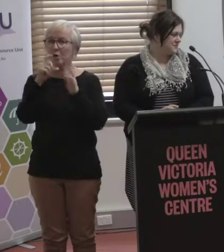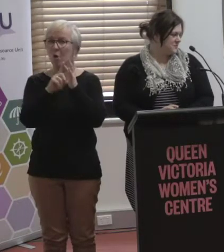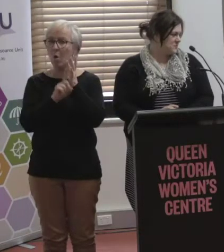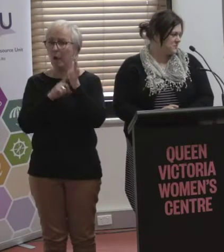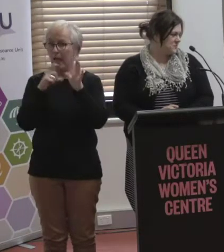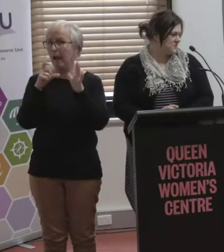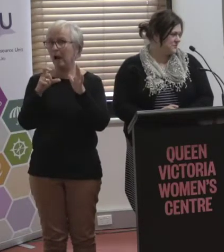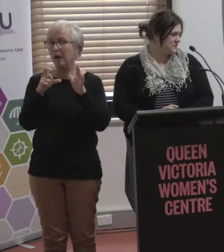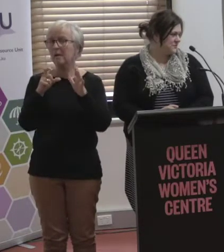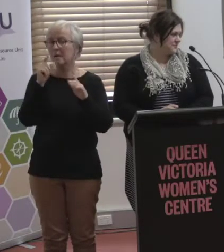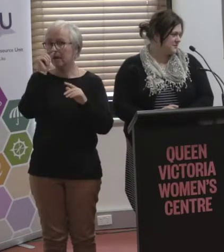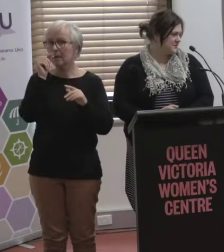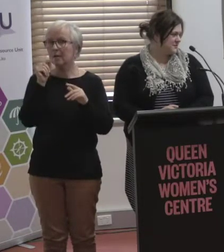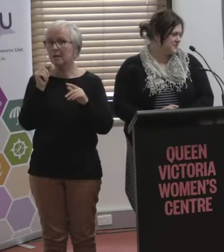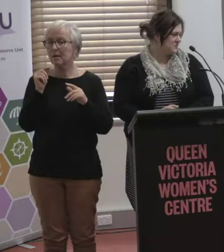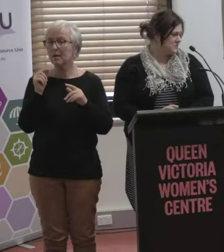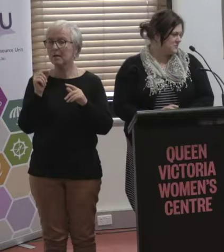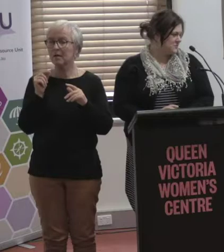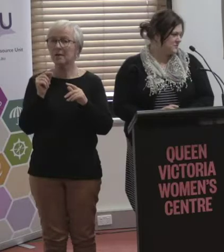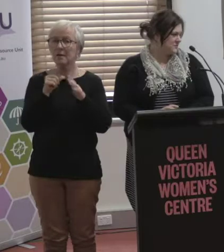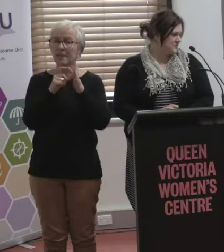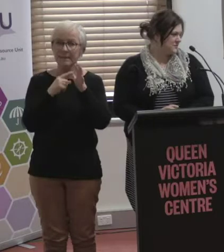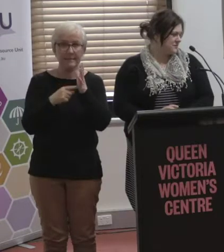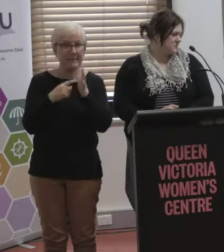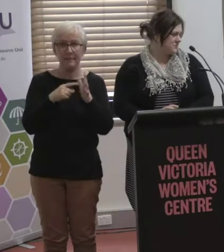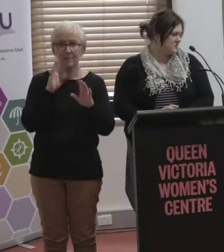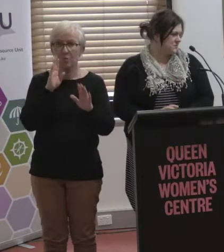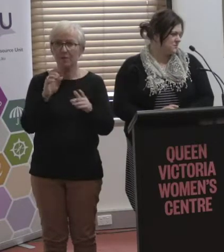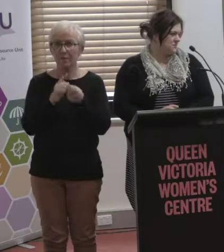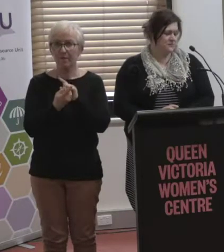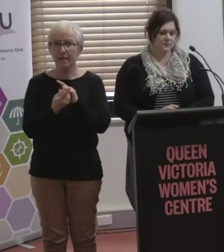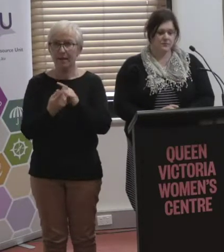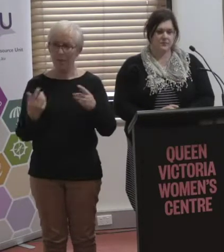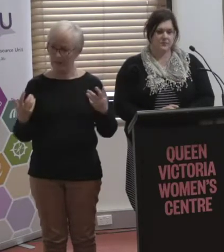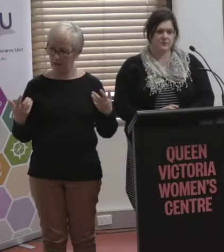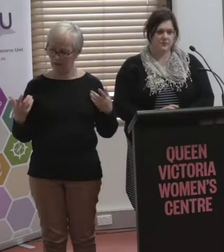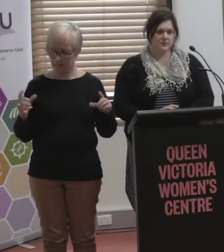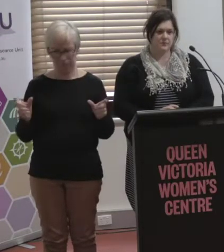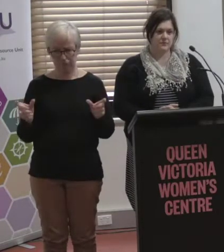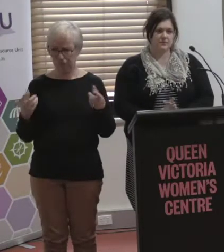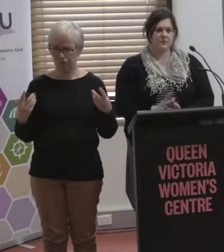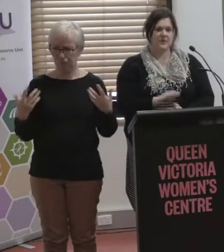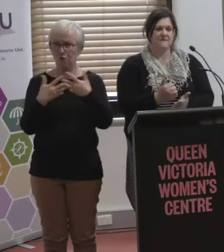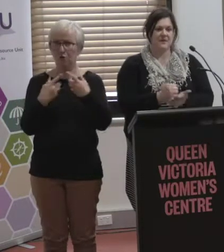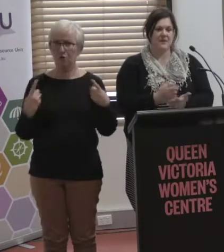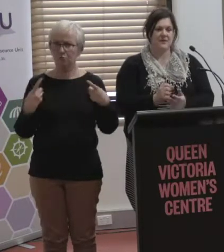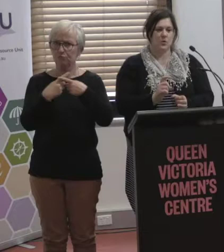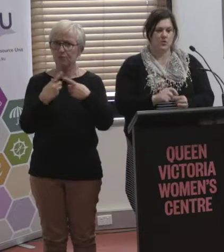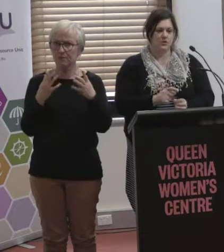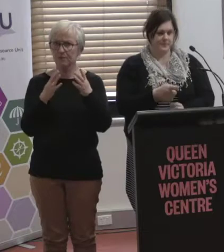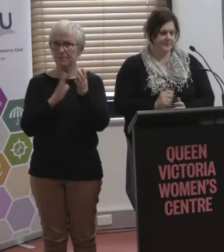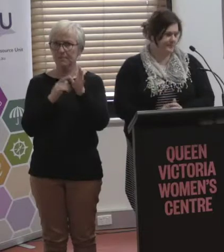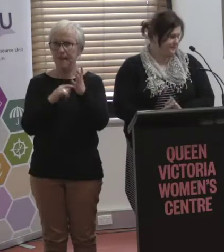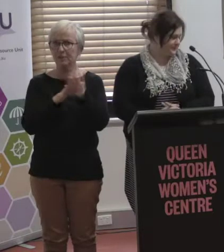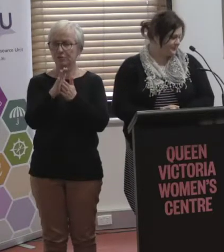town and all these things. The data's a wonderful thing and the cross-matching of those things. So, again,